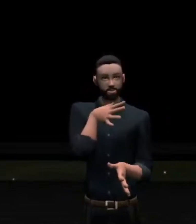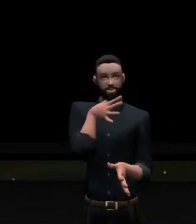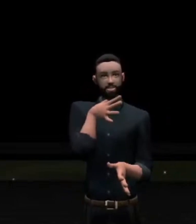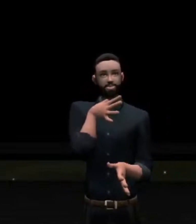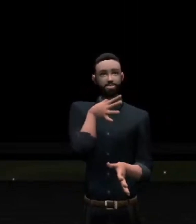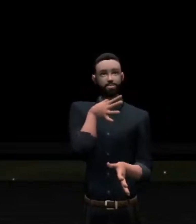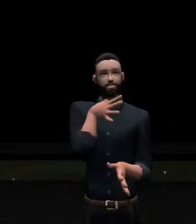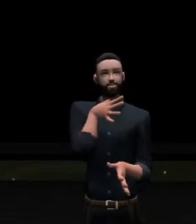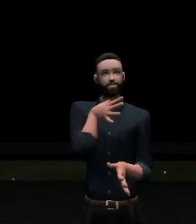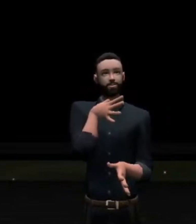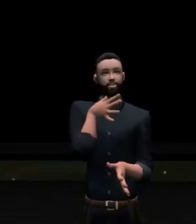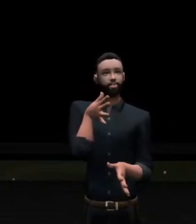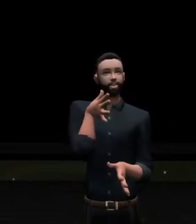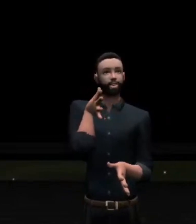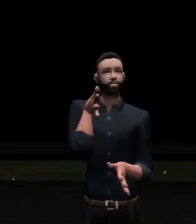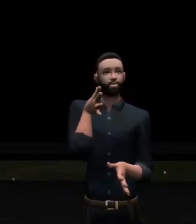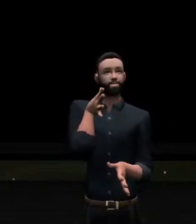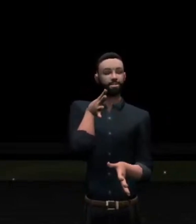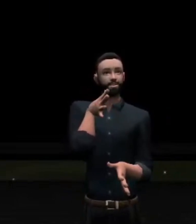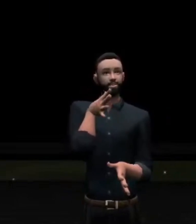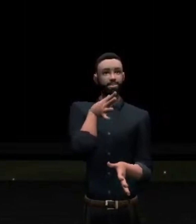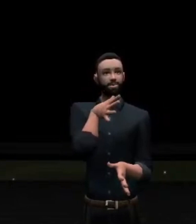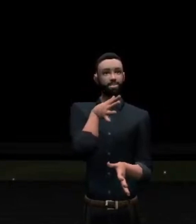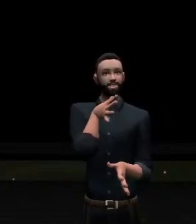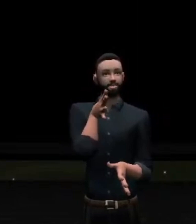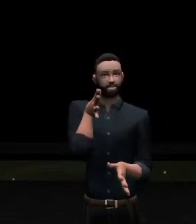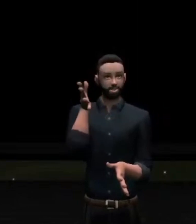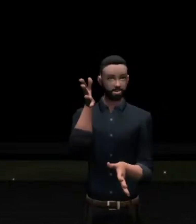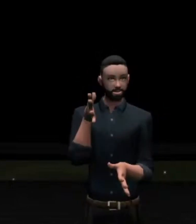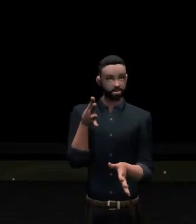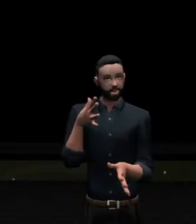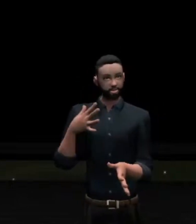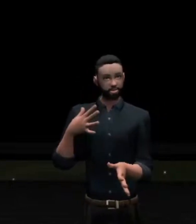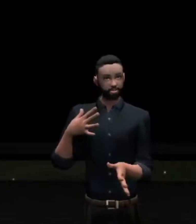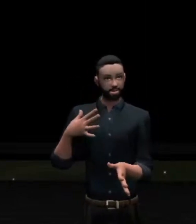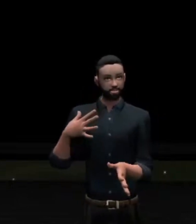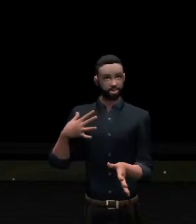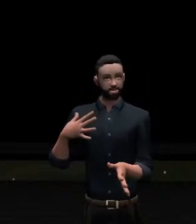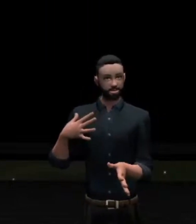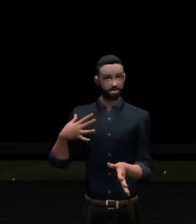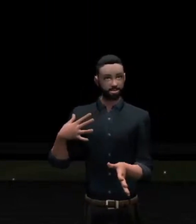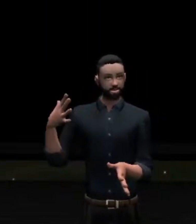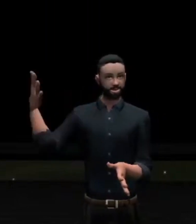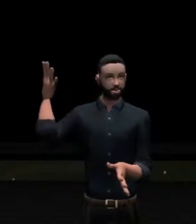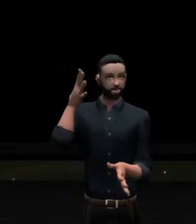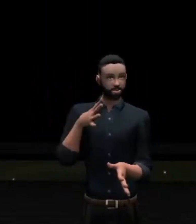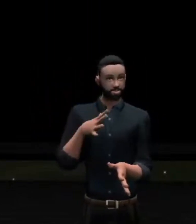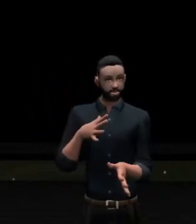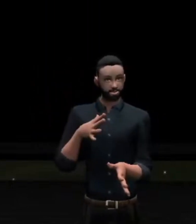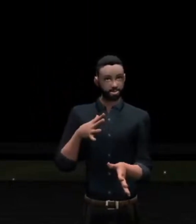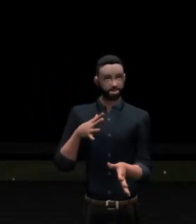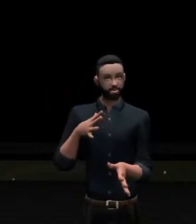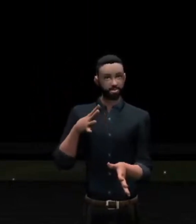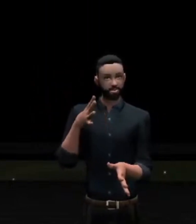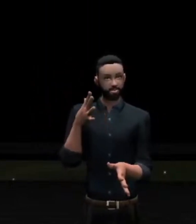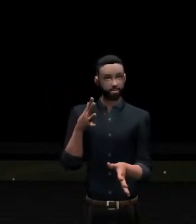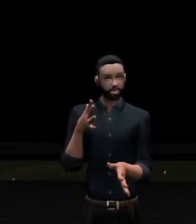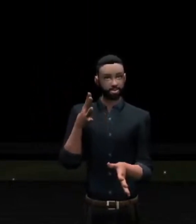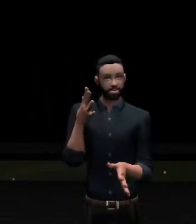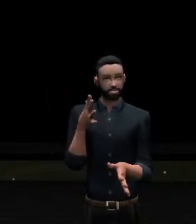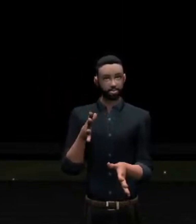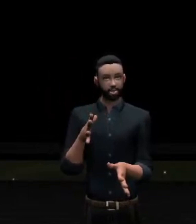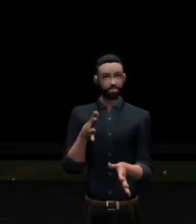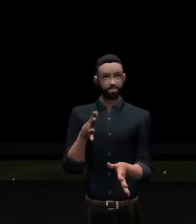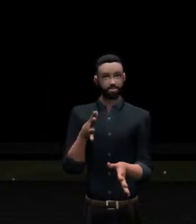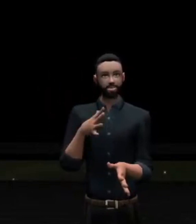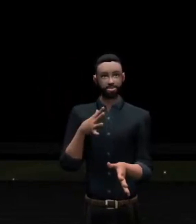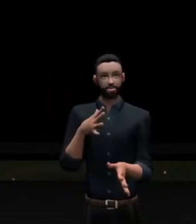to repentance. Well, why? What are the details of this text? And I hope you've got your Bible hopefully out in front of you if you can, or maybe it's up on the screen. What